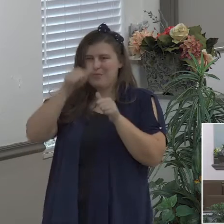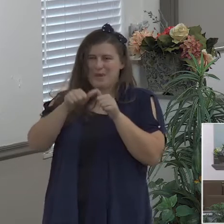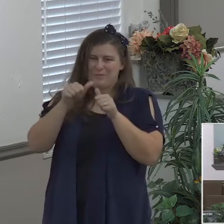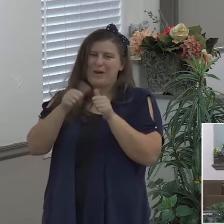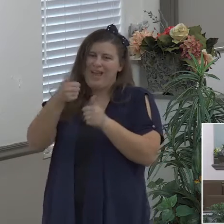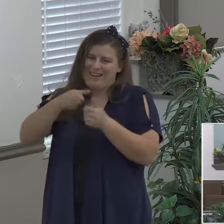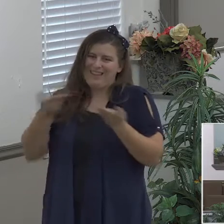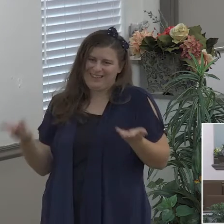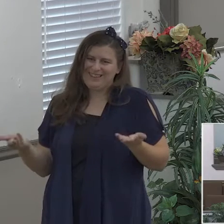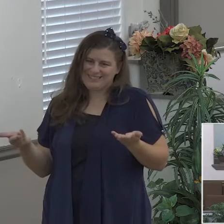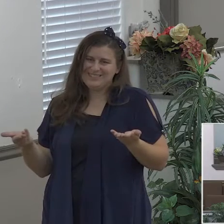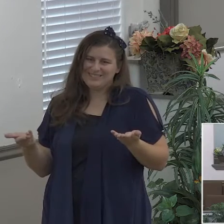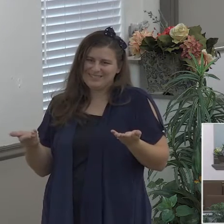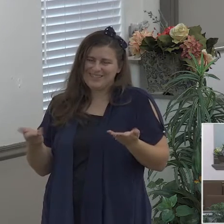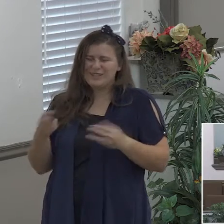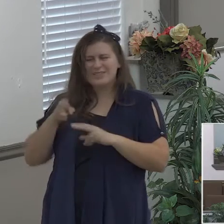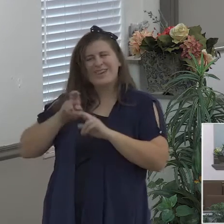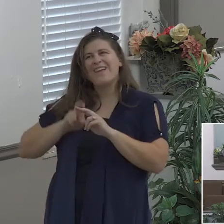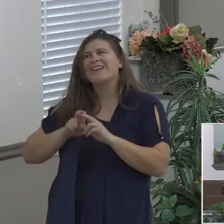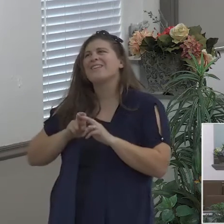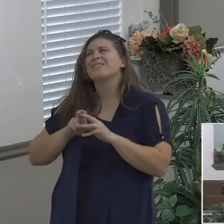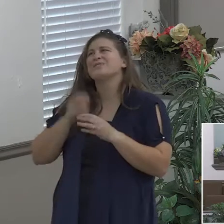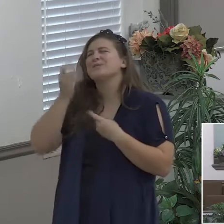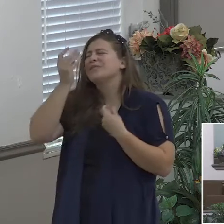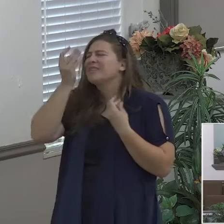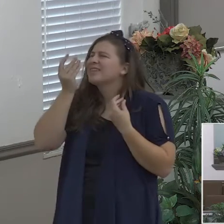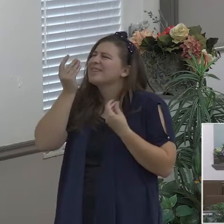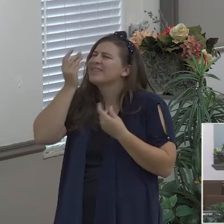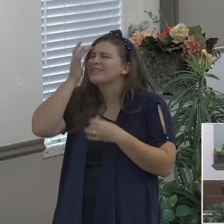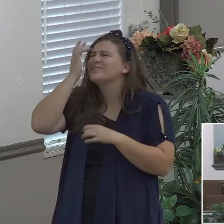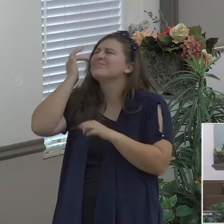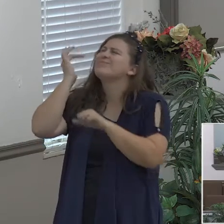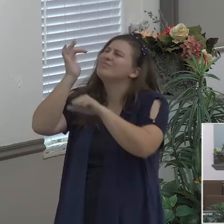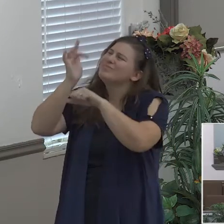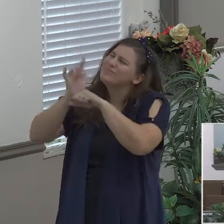to say you know yeah God answered this prayer